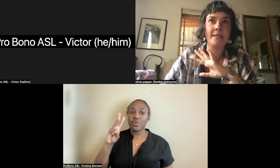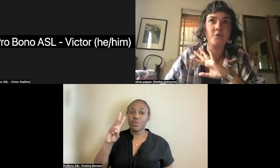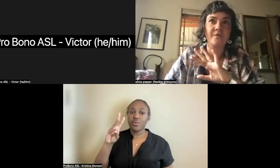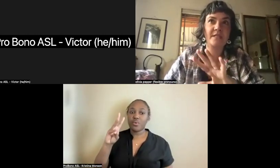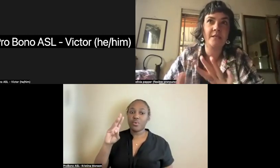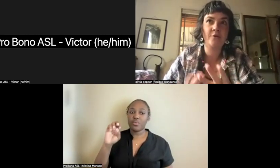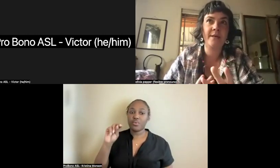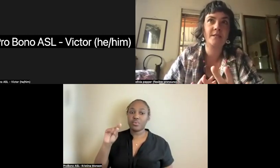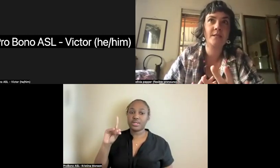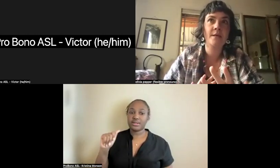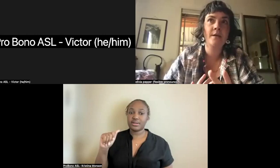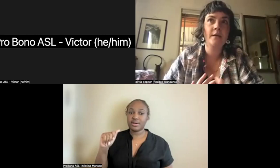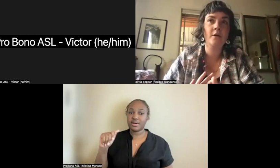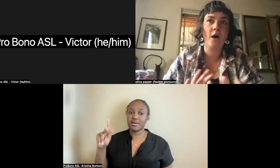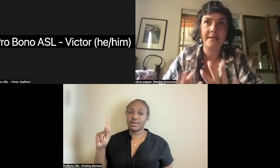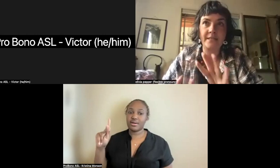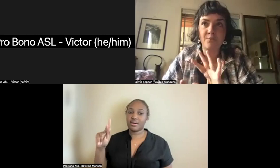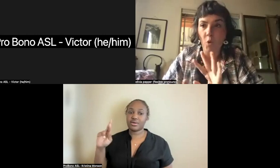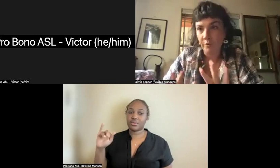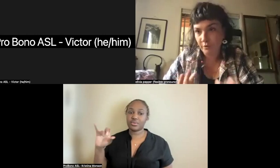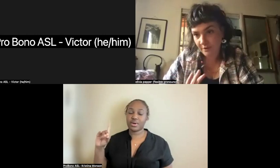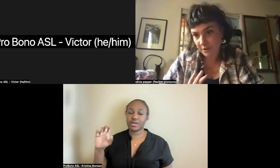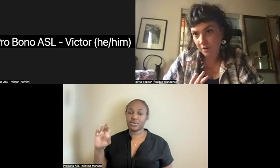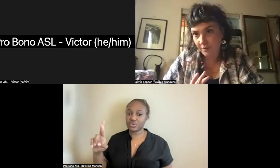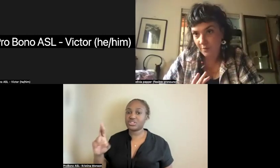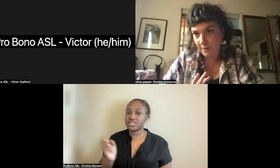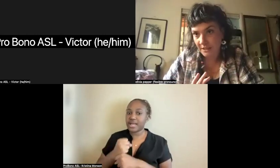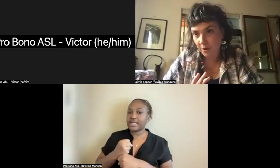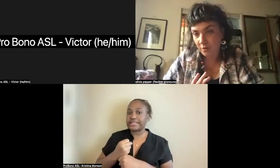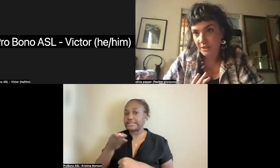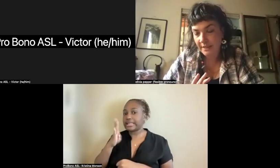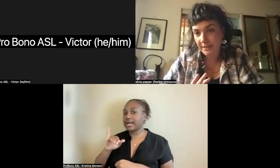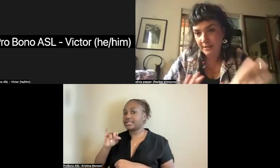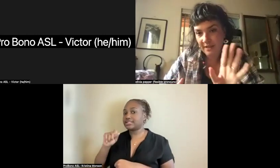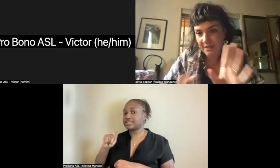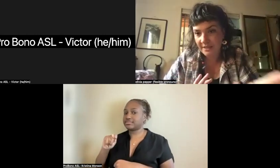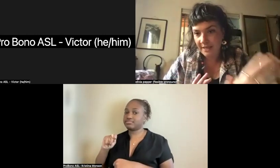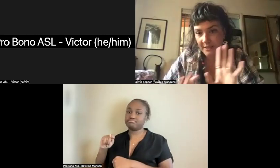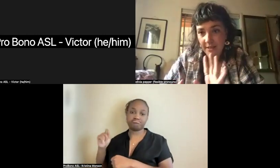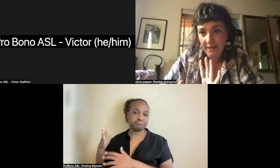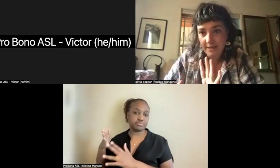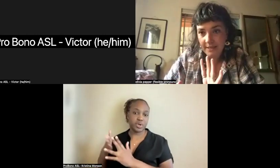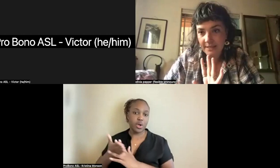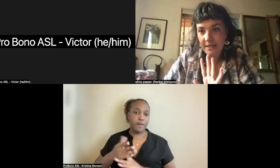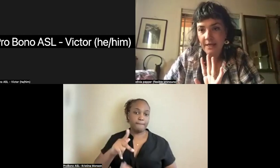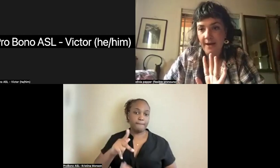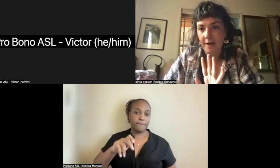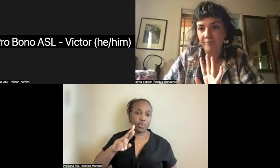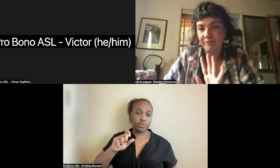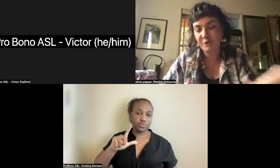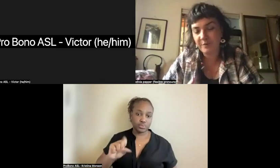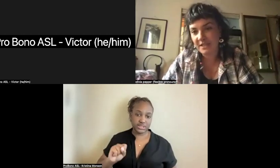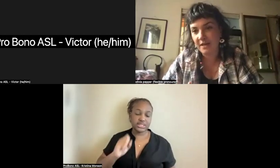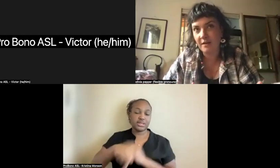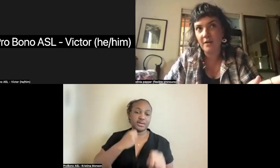and sort of secret goddess portals all over the West coast in the seventies, eighties, and nineties. Um,